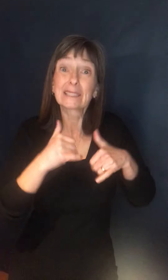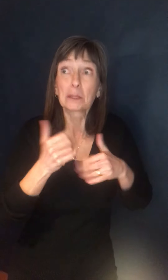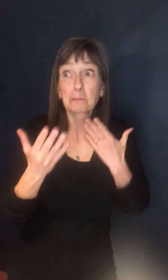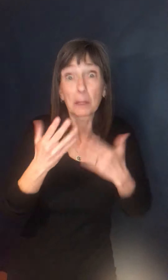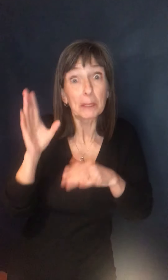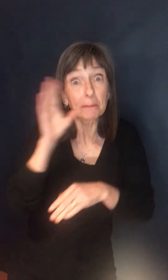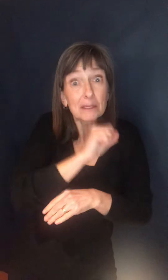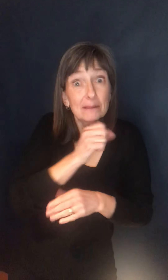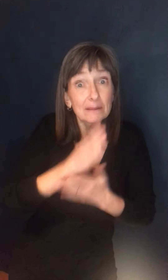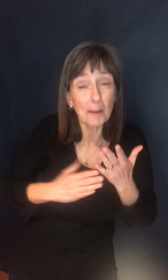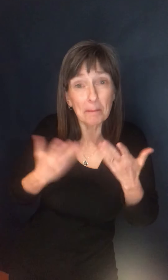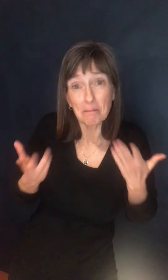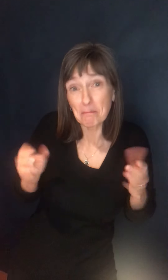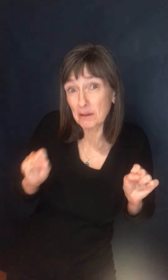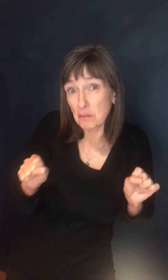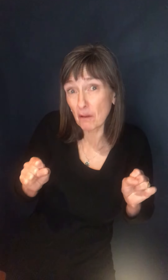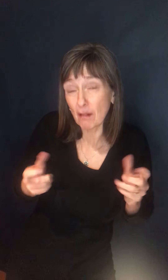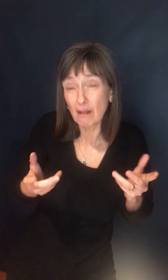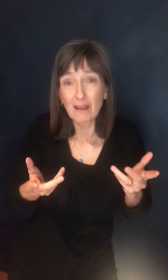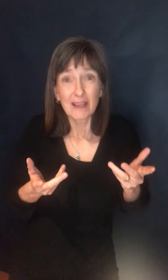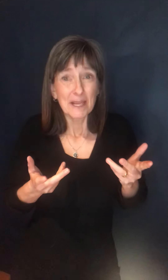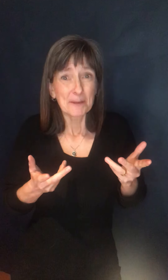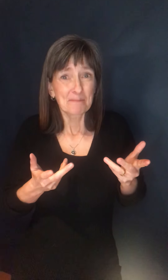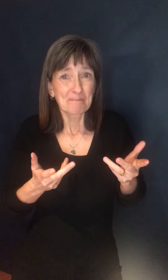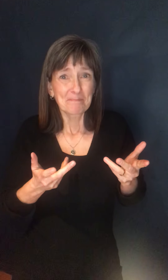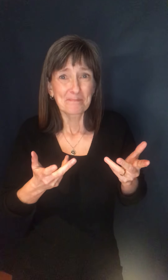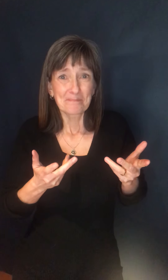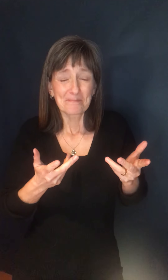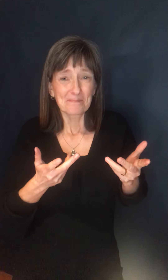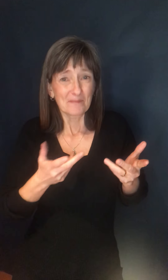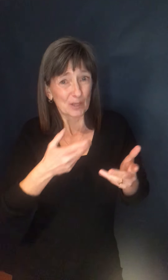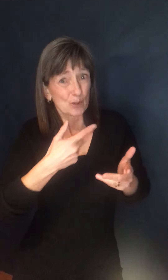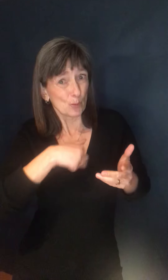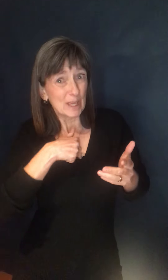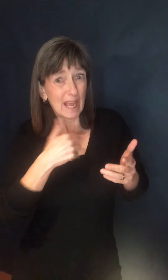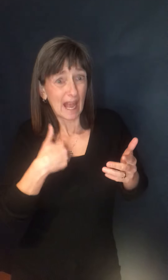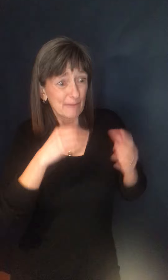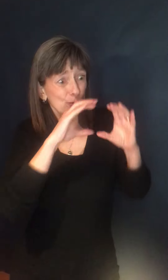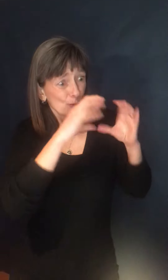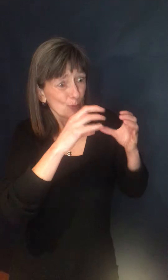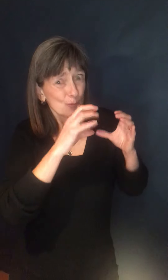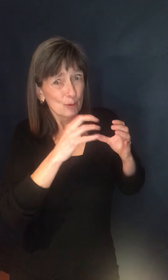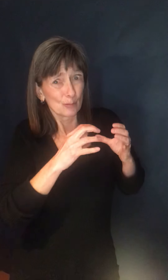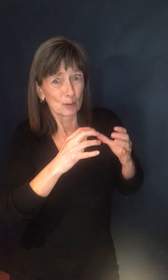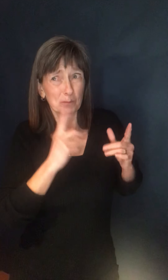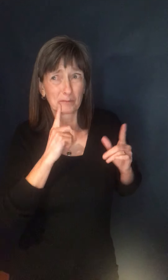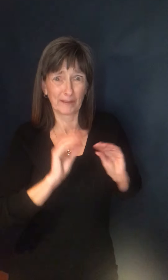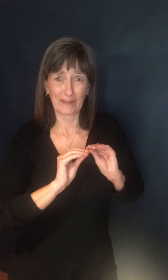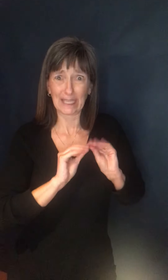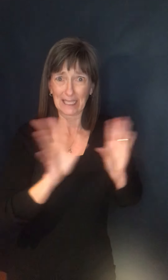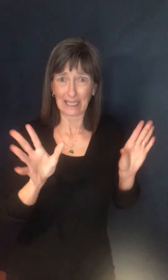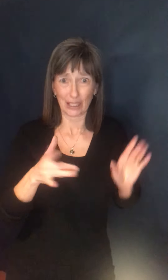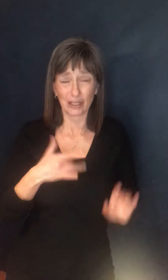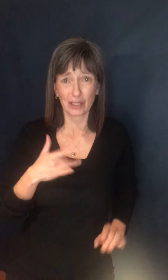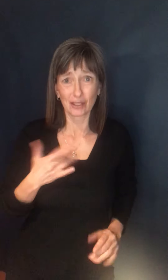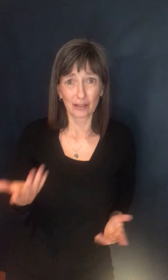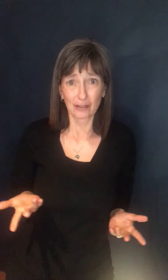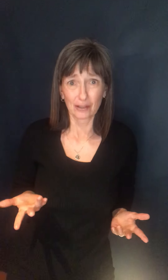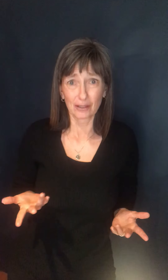had, uh, so we have, um, defined groups as best we can. Um, but, uh, you know,